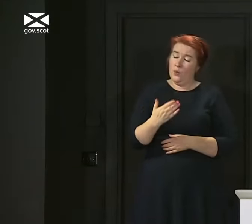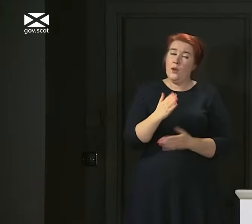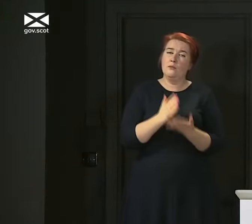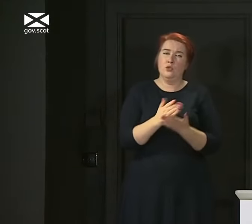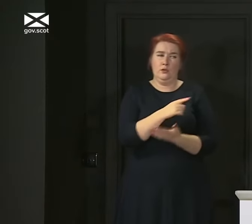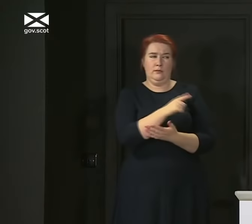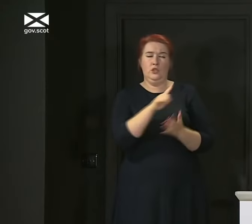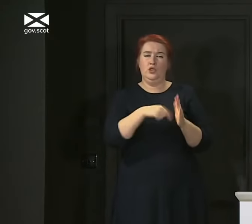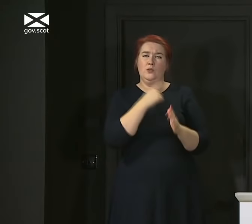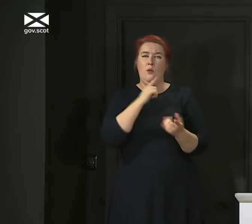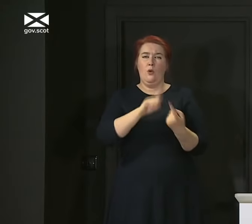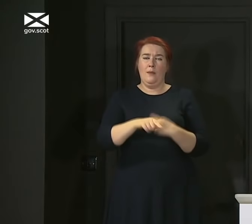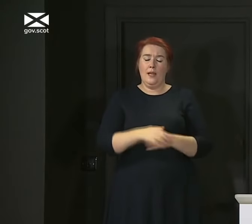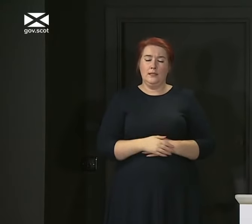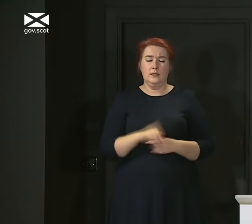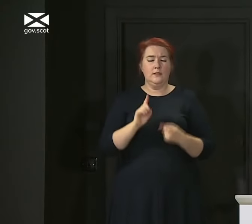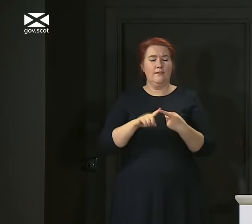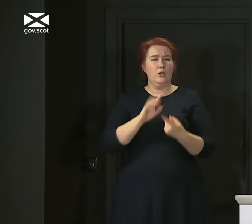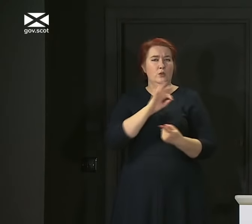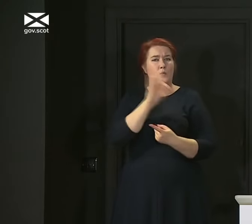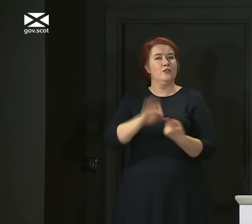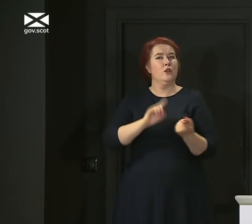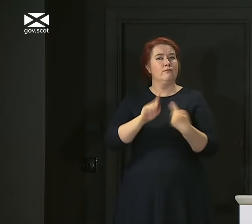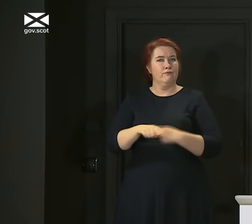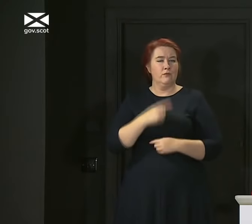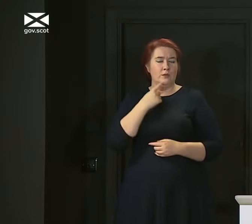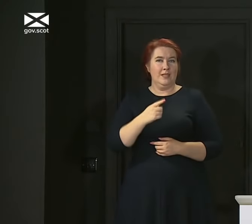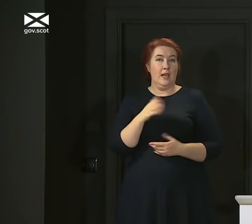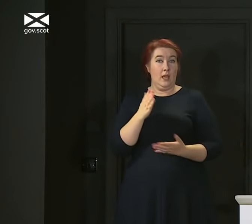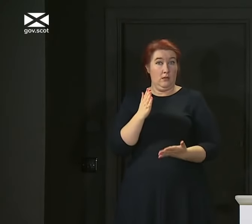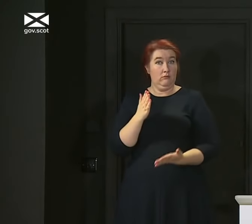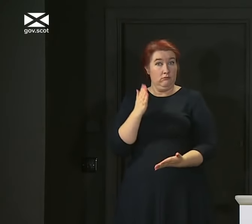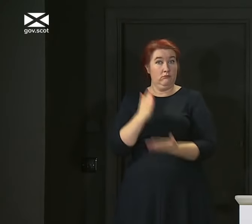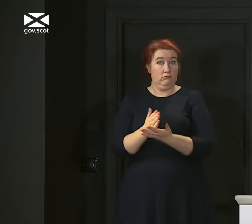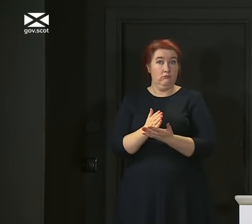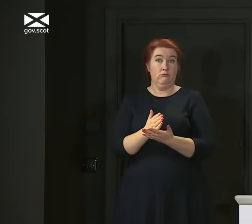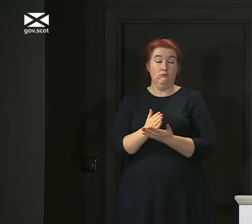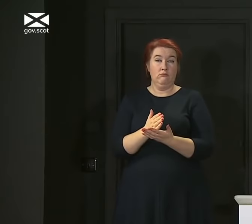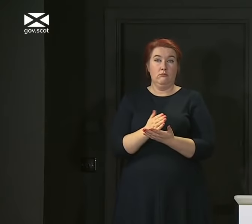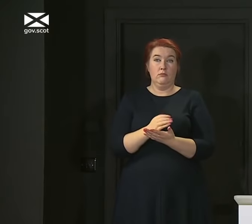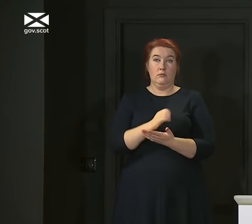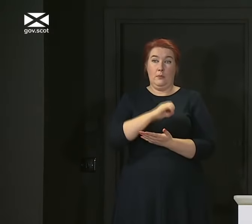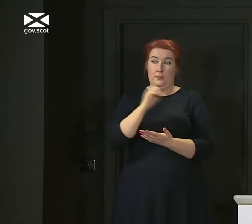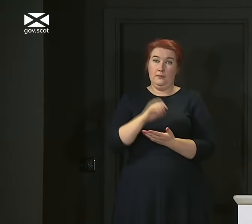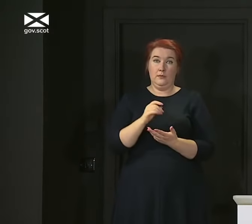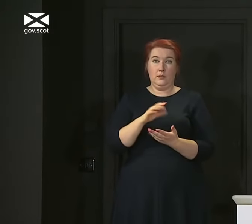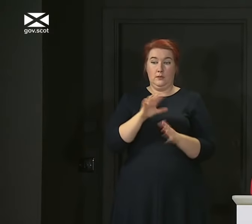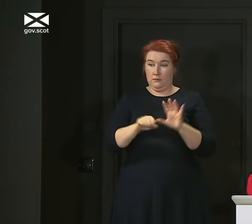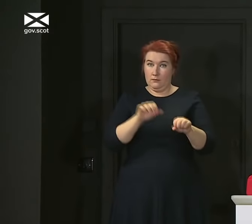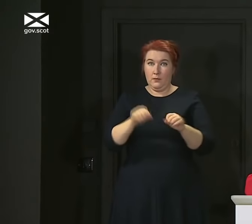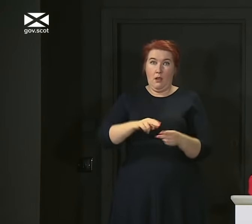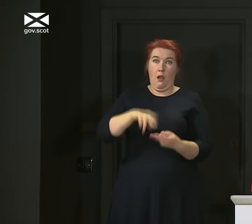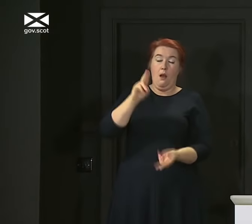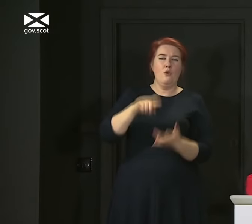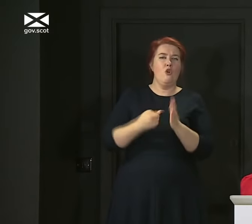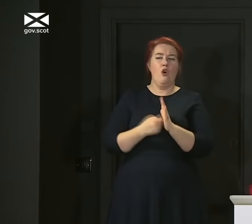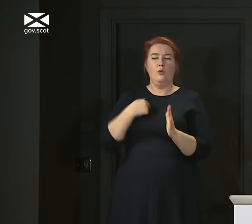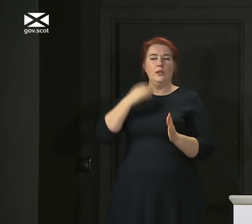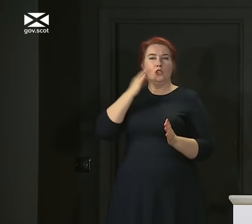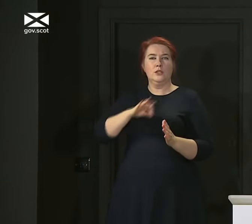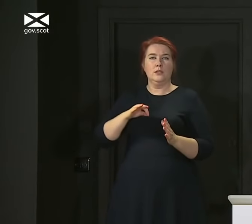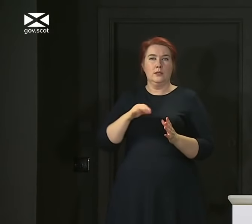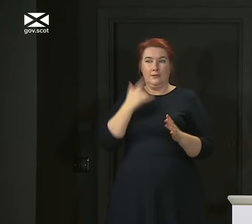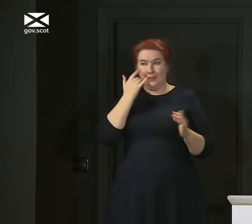to comment as well. On the first question, is this a genuine rise in cases or are we just catching more cases because we are undoubtedly doing